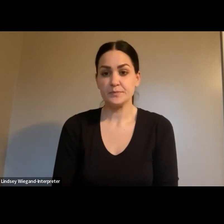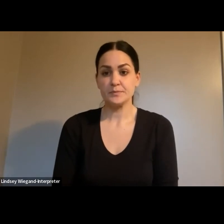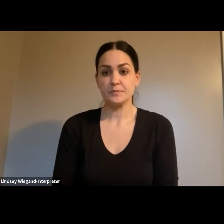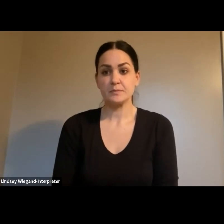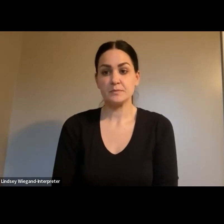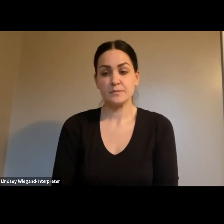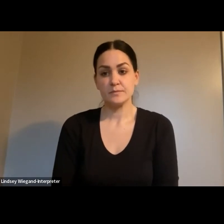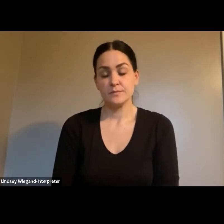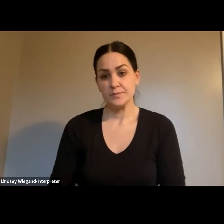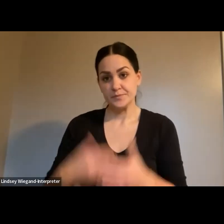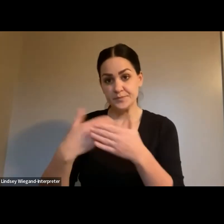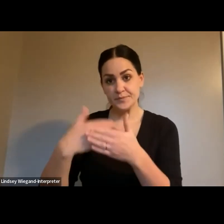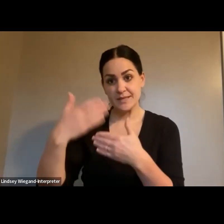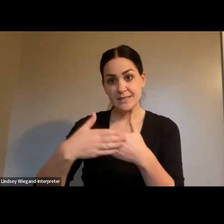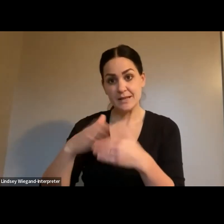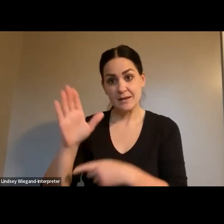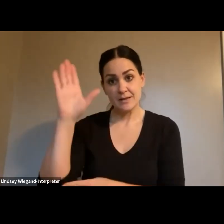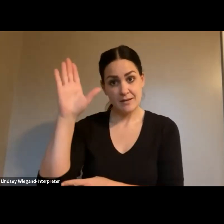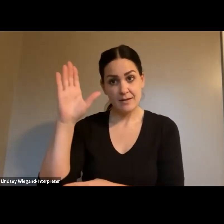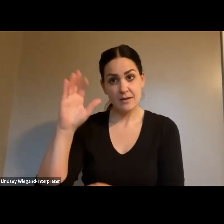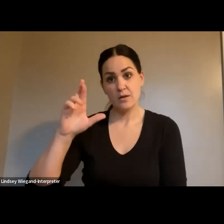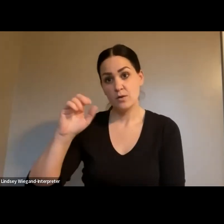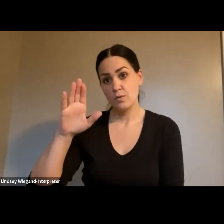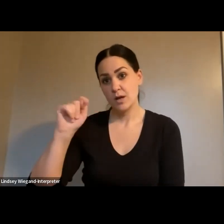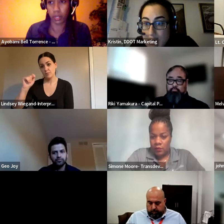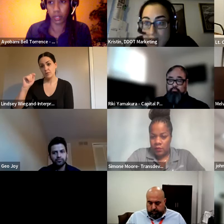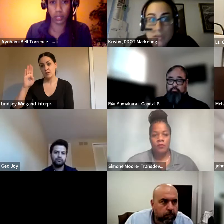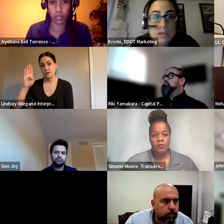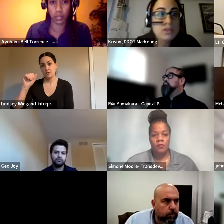The next hand up is Robert Barksdale.